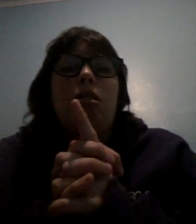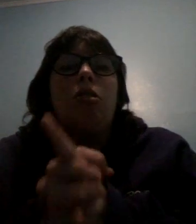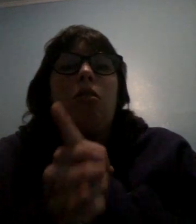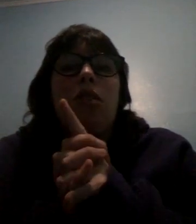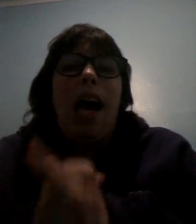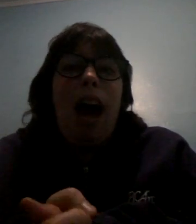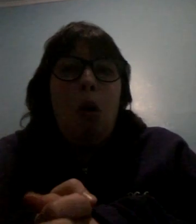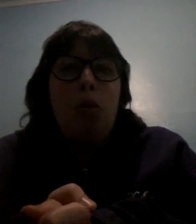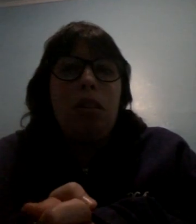clothes out